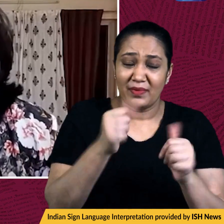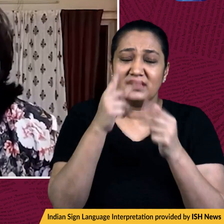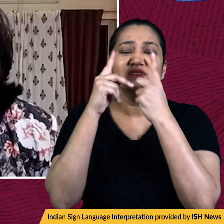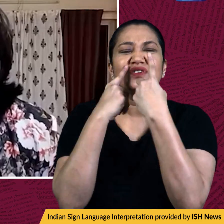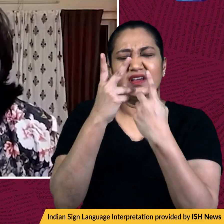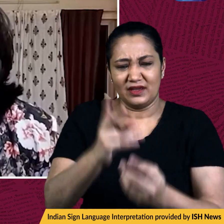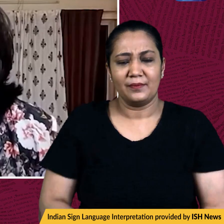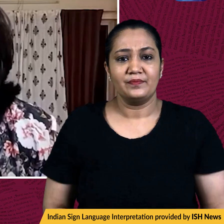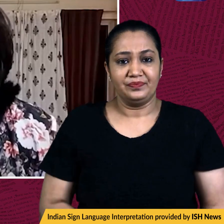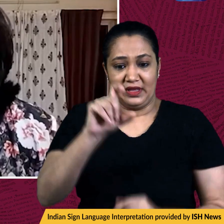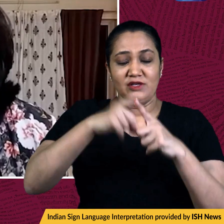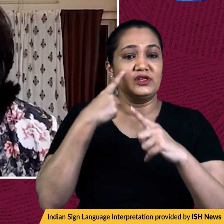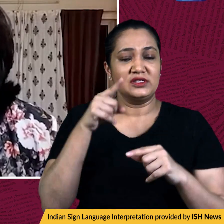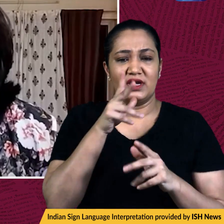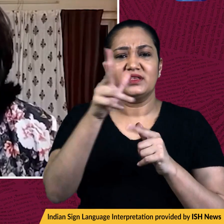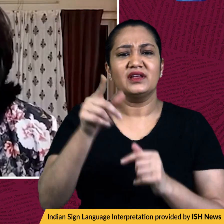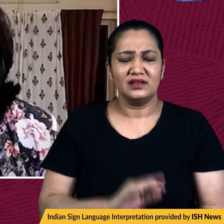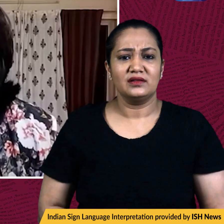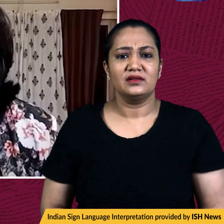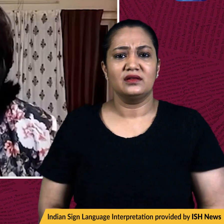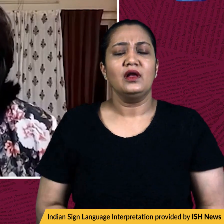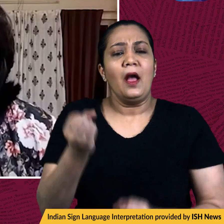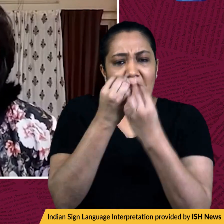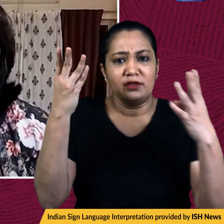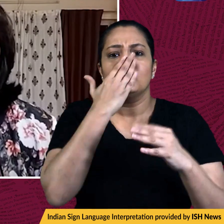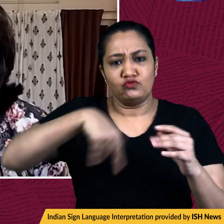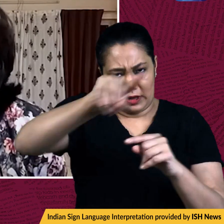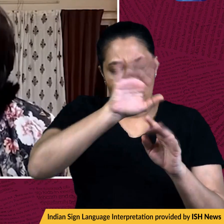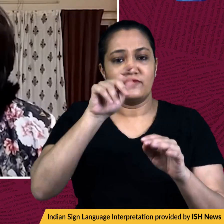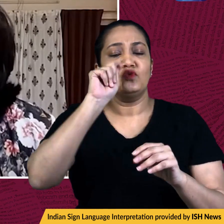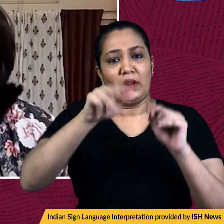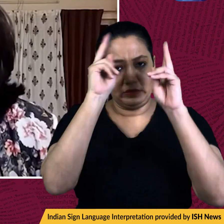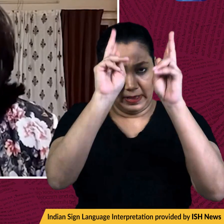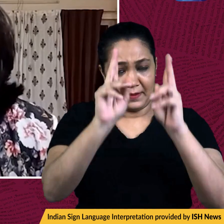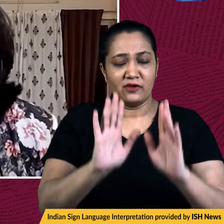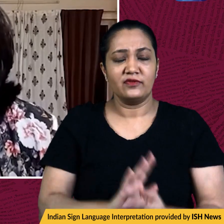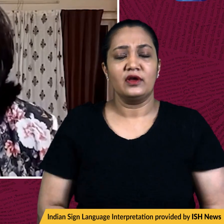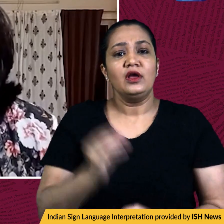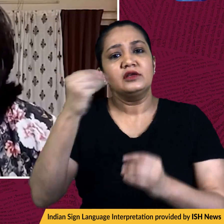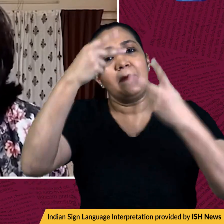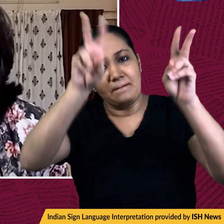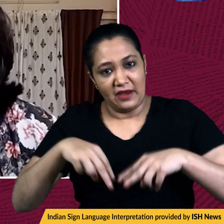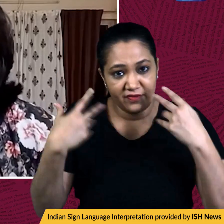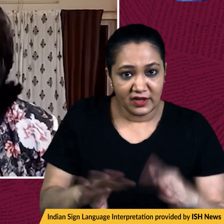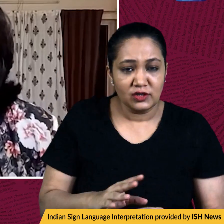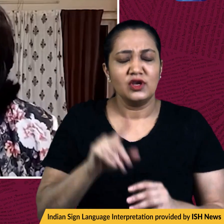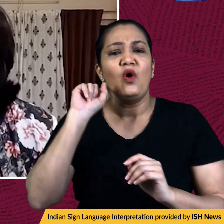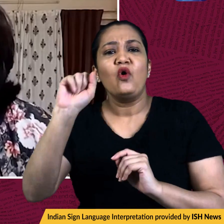Now, Justice Ramana has told EAG that there are many students in Ukraine and, and I quote, some have come, please use your good offices.